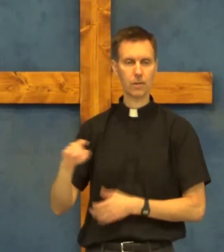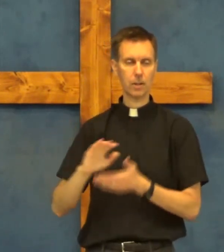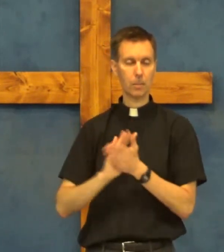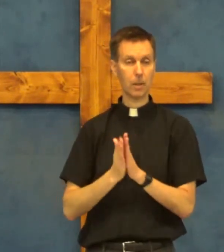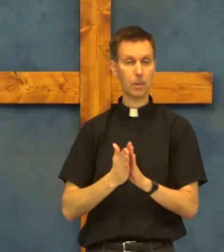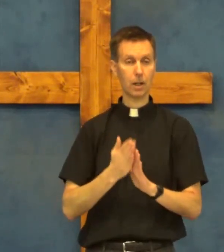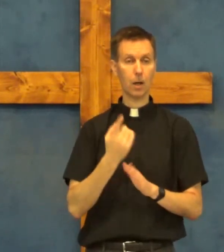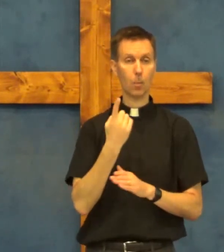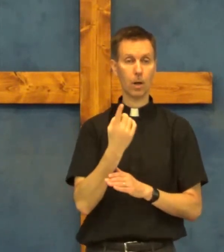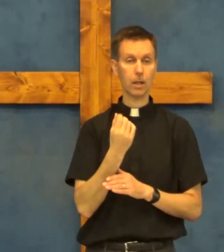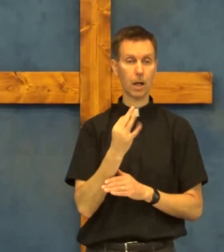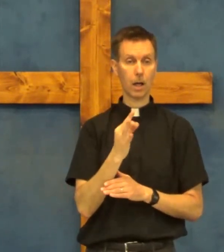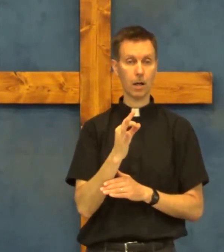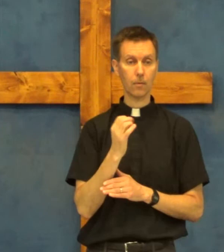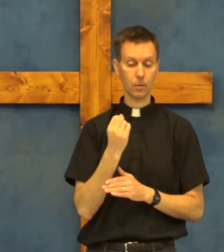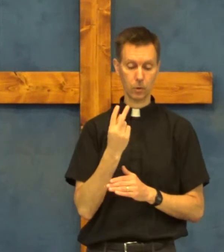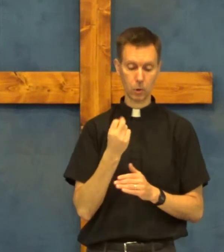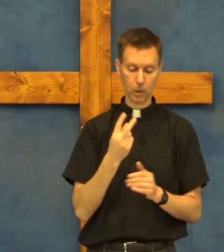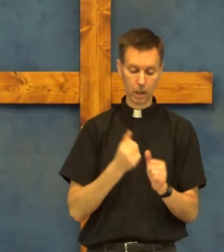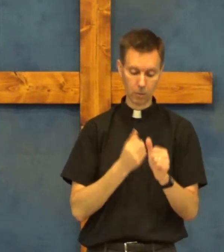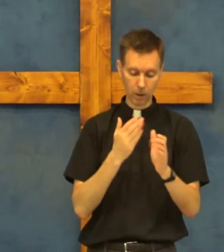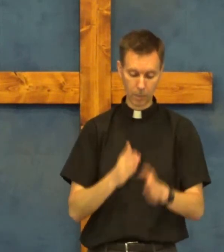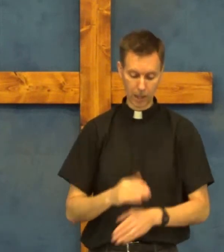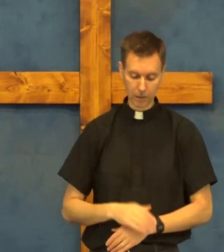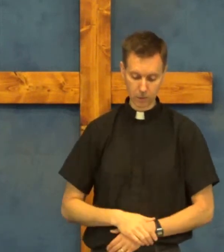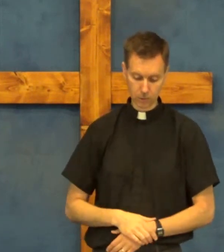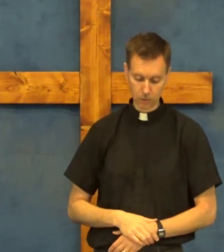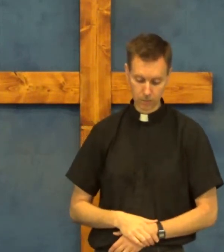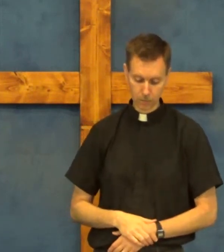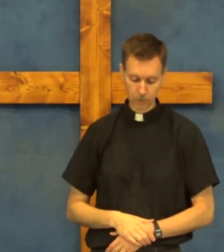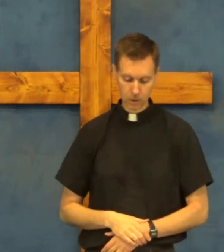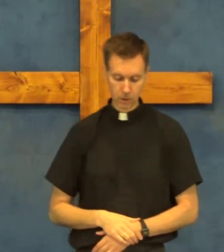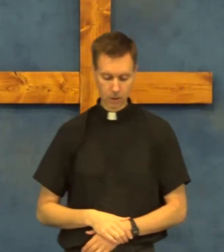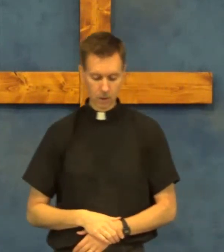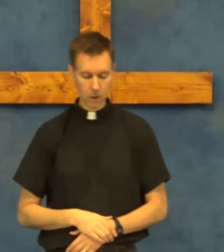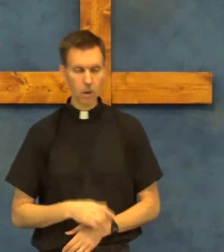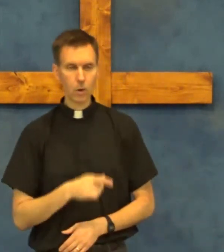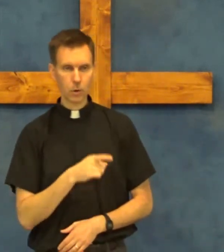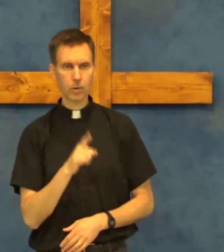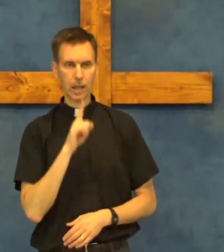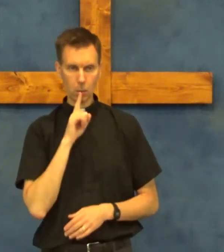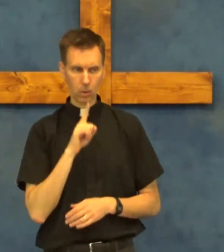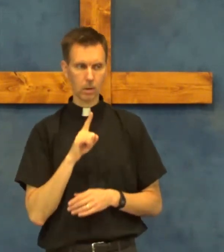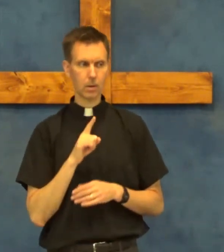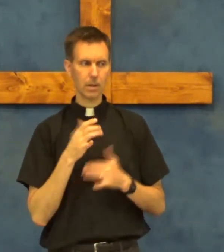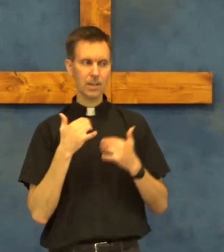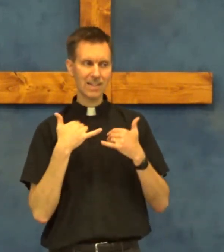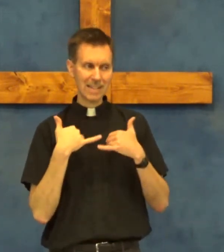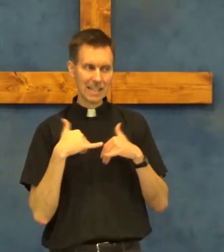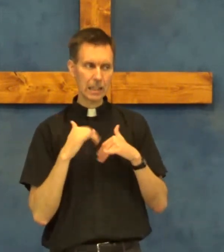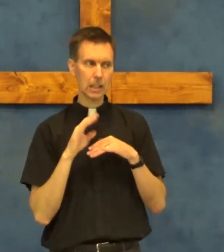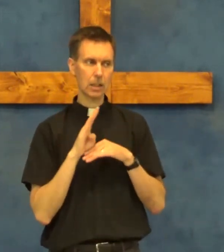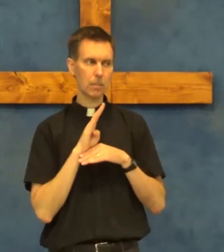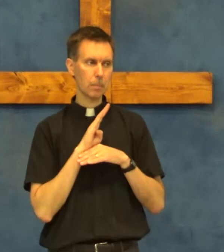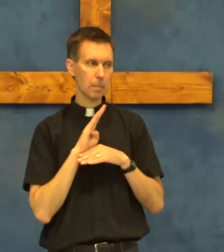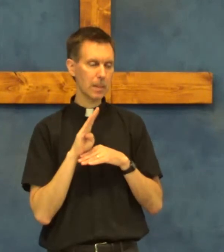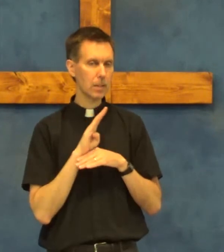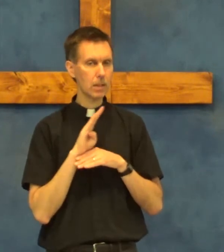him and become one of the twelve apostles so they were still busy